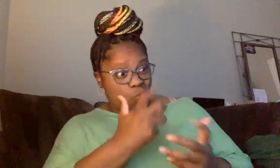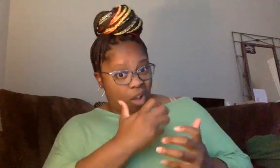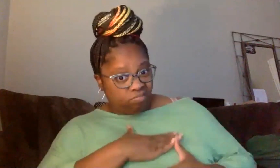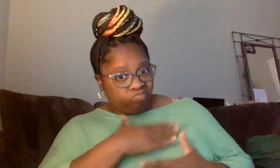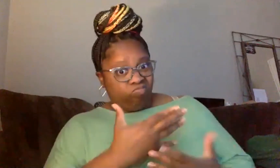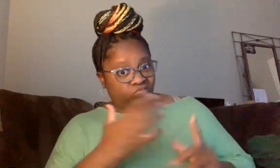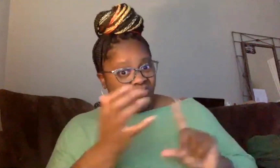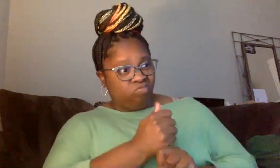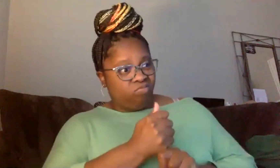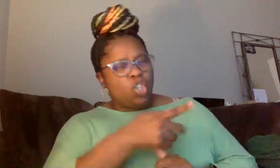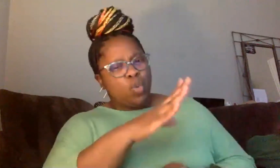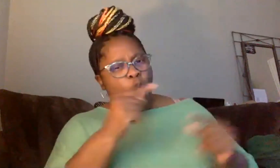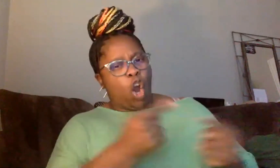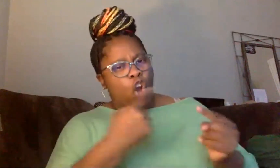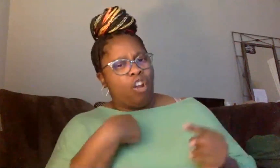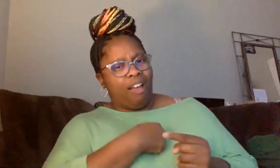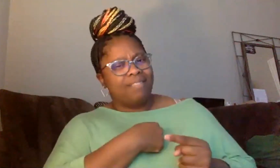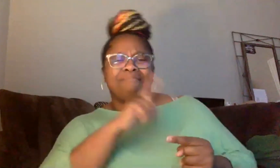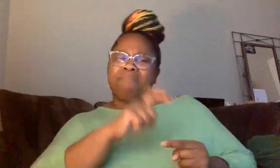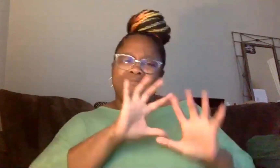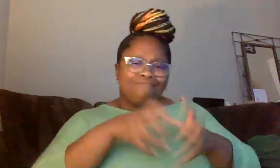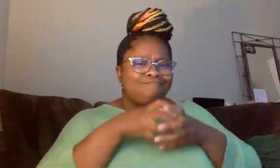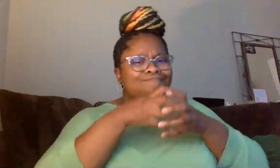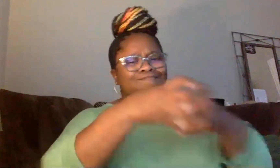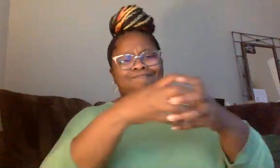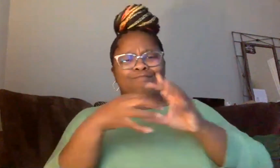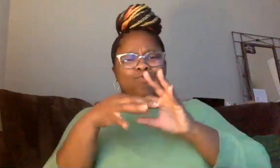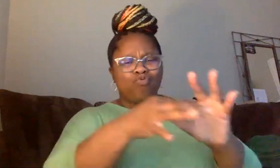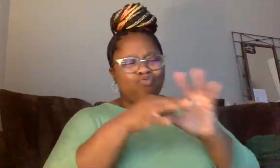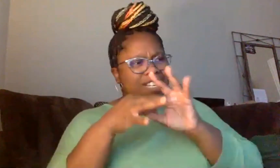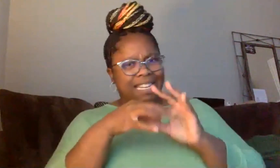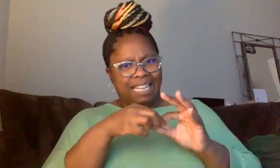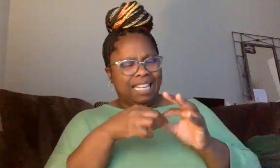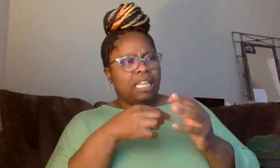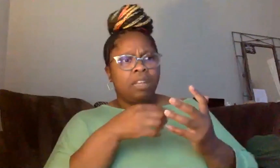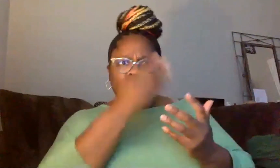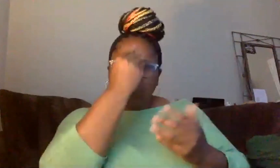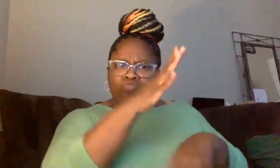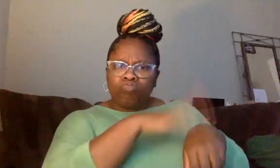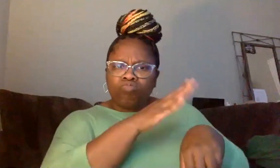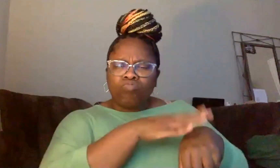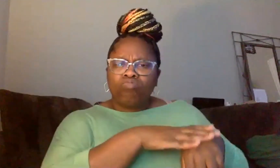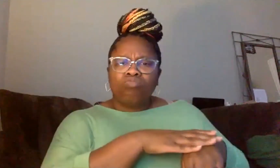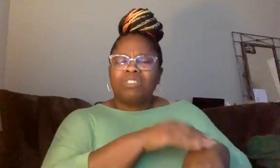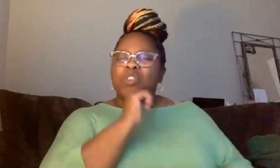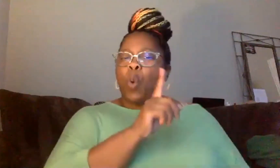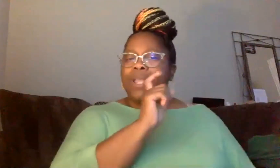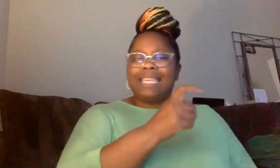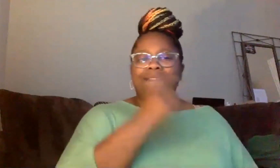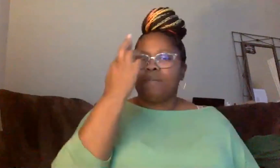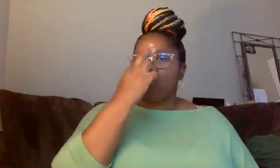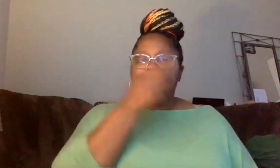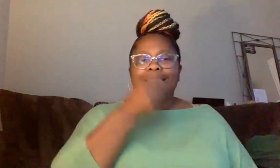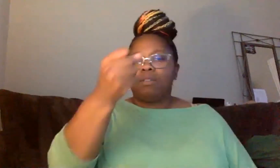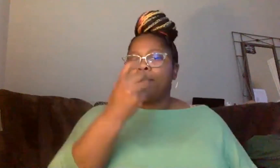actually hurt our numbers when we need to show strength in our unity. So you're actually forgetting about the fight. Let them know that like, don't give them a reason to jail you. Don't